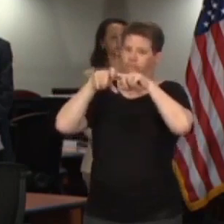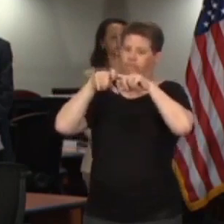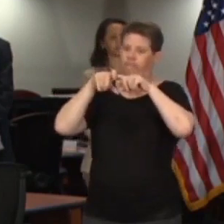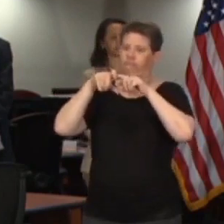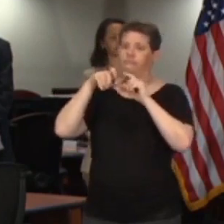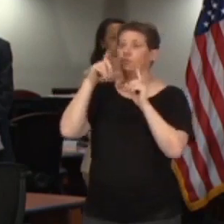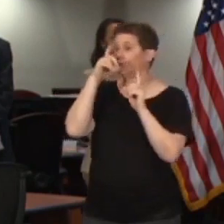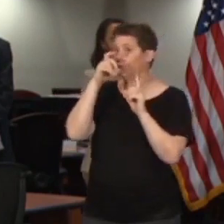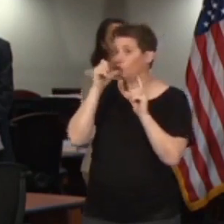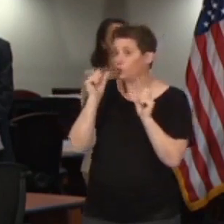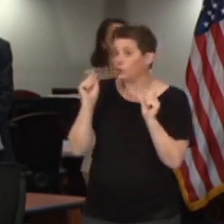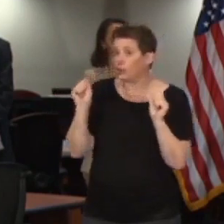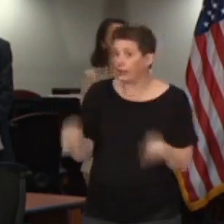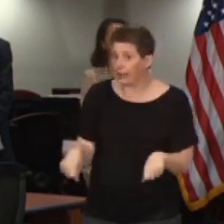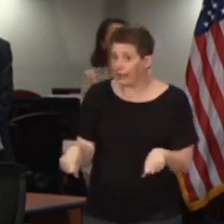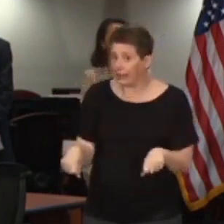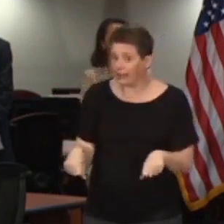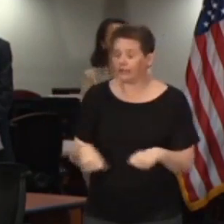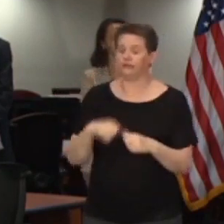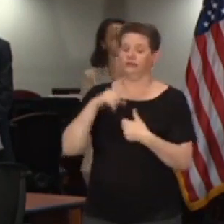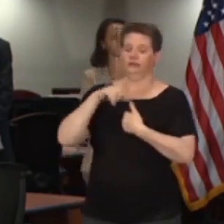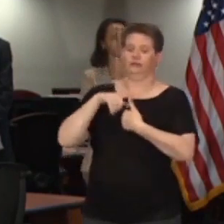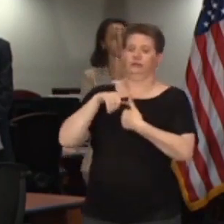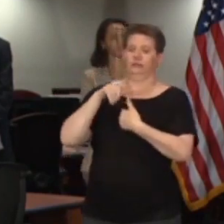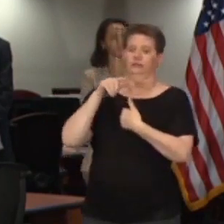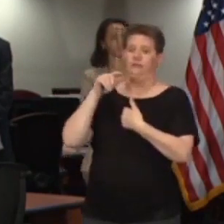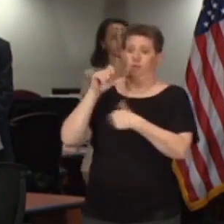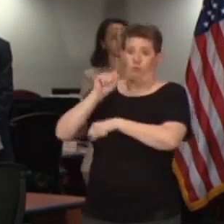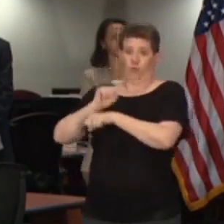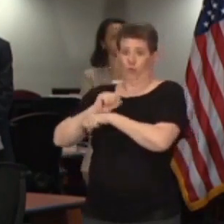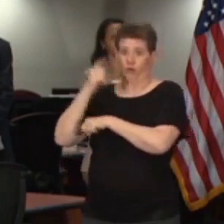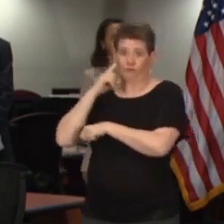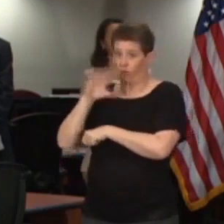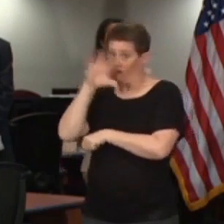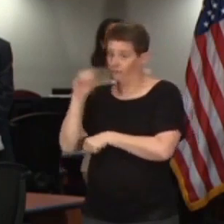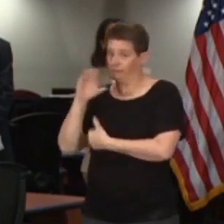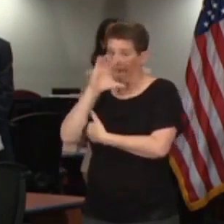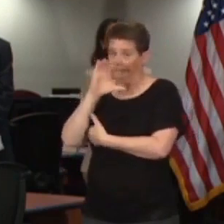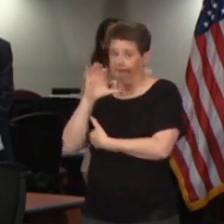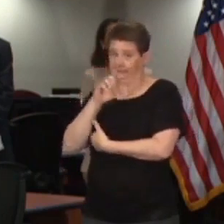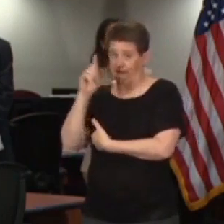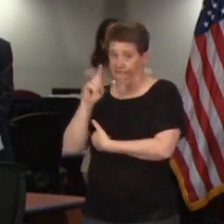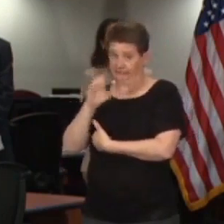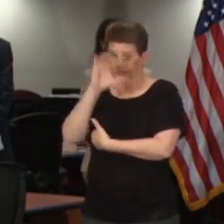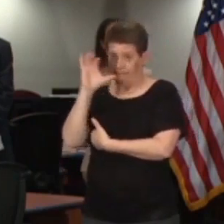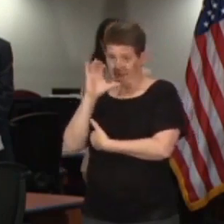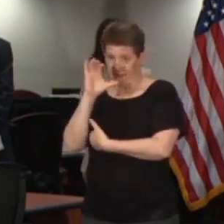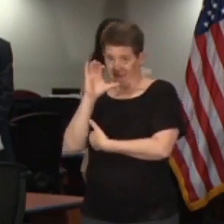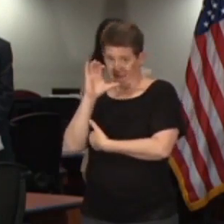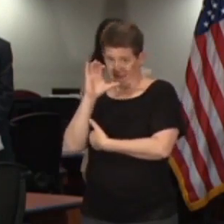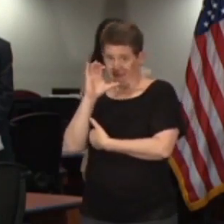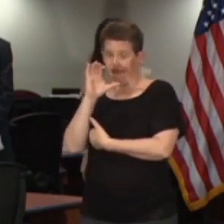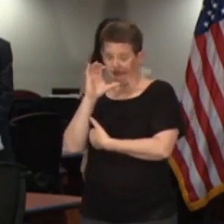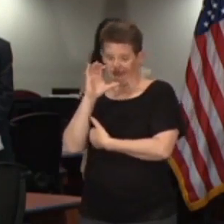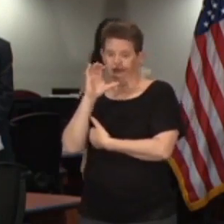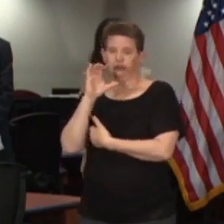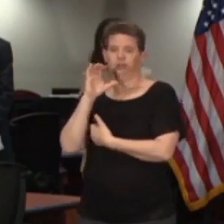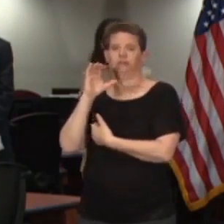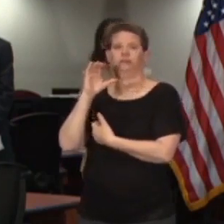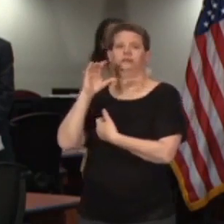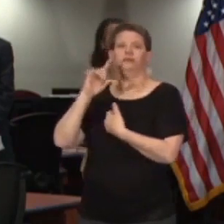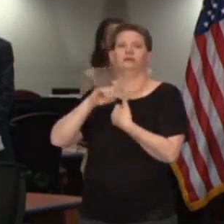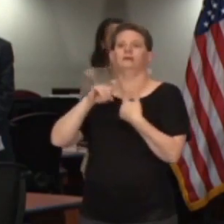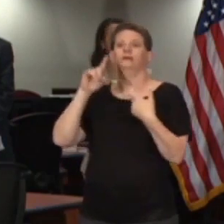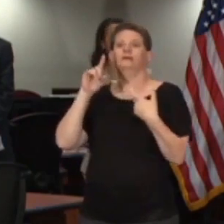persons from CDC, that's the Centers for Disease Control, identified places, hot spots,